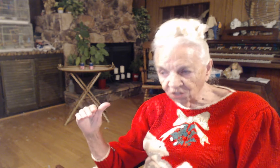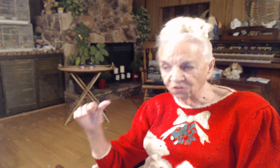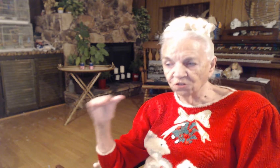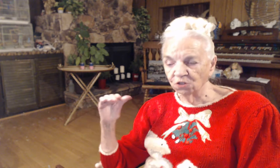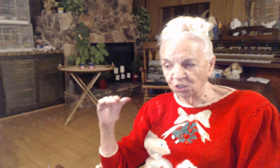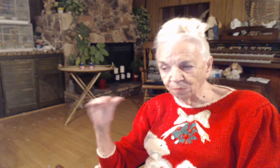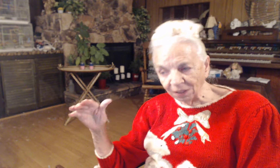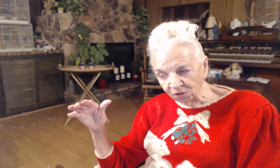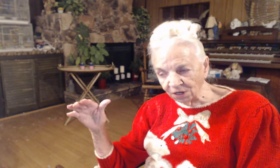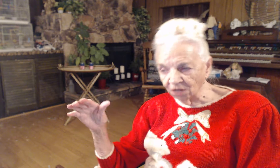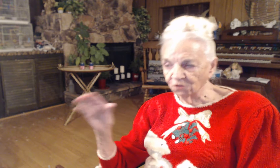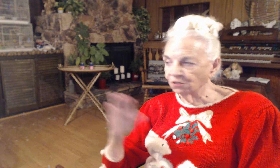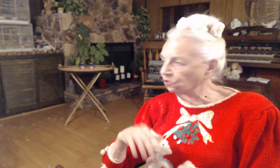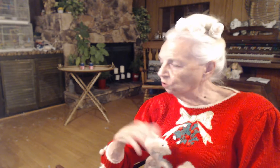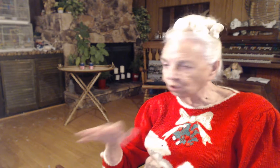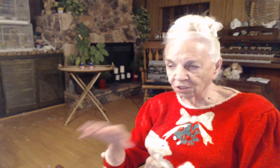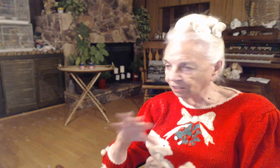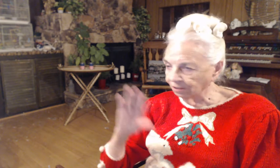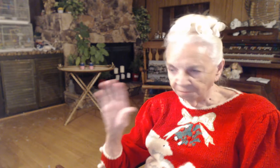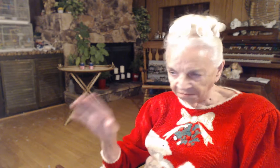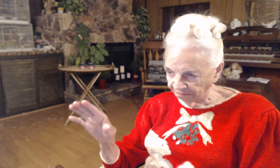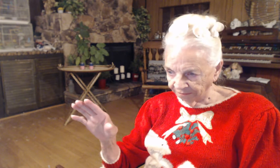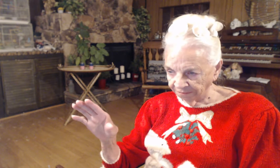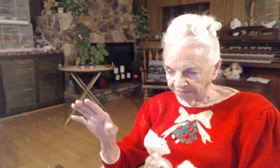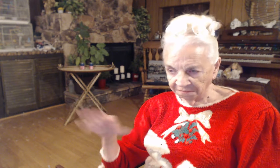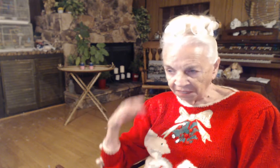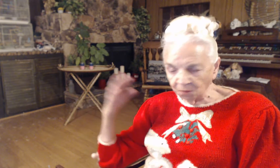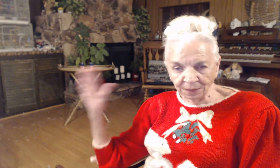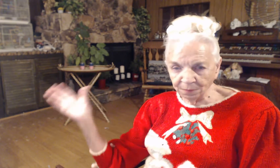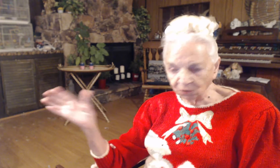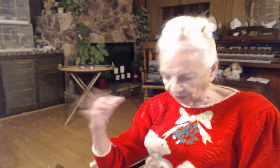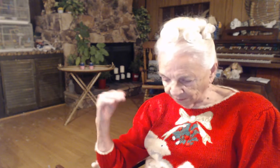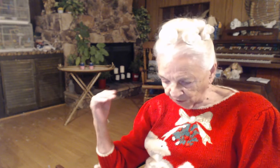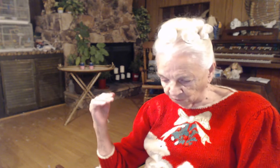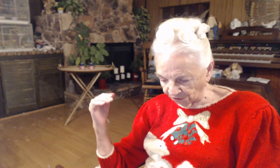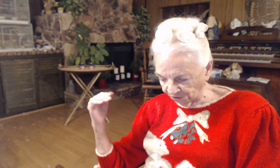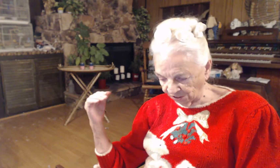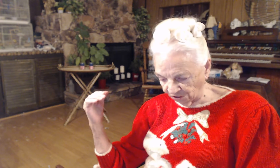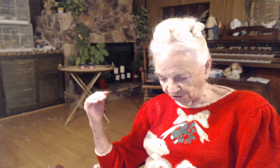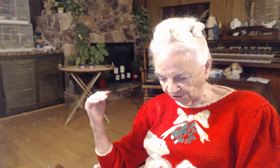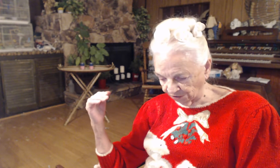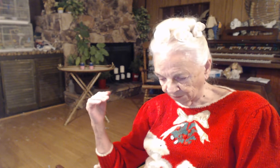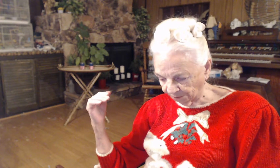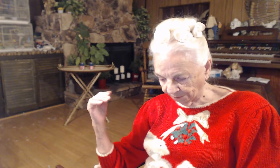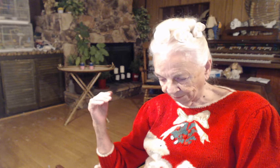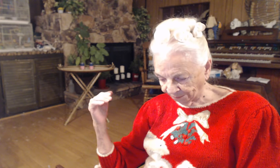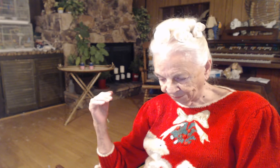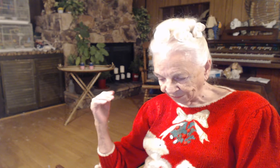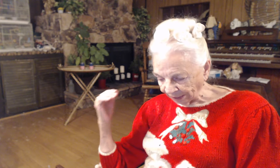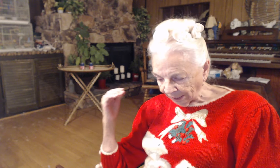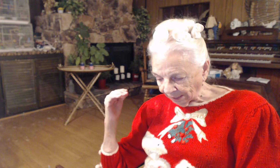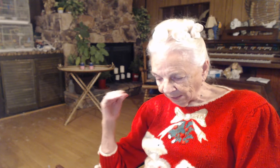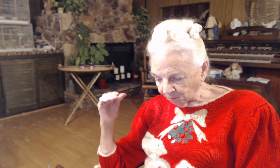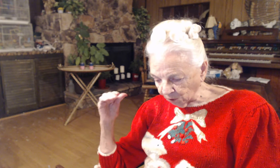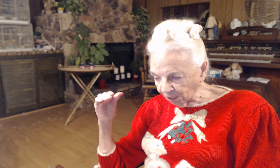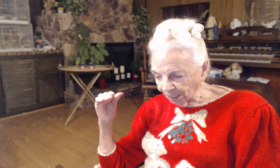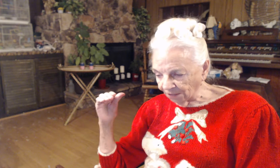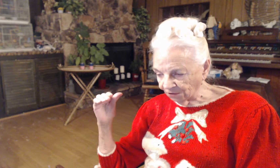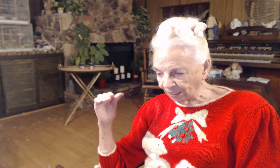She's better now. She's cooked. And now people are coming over to see Jesus. They brought onto him